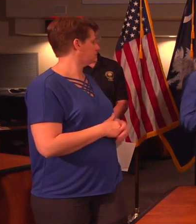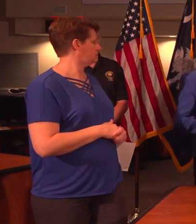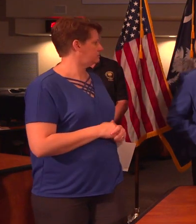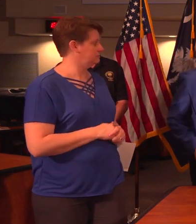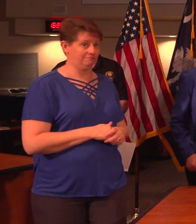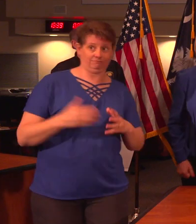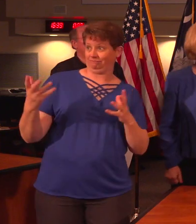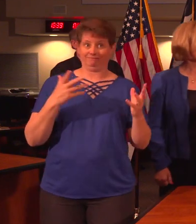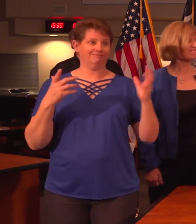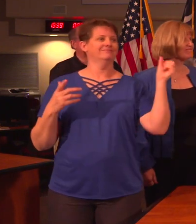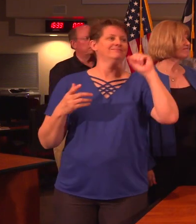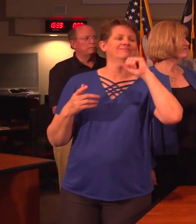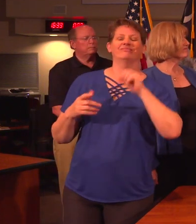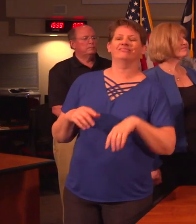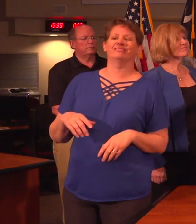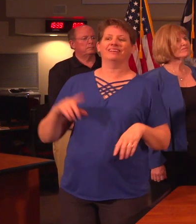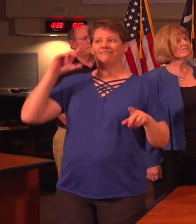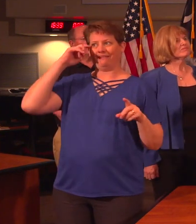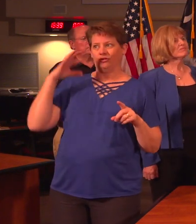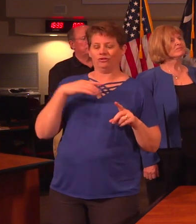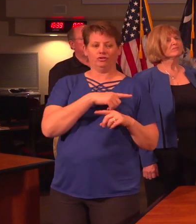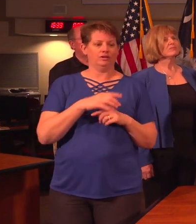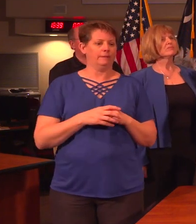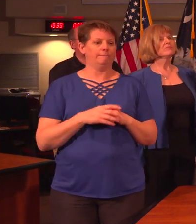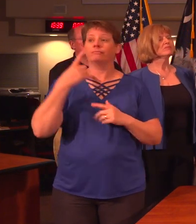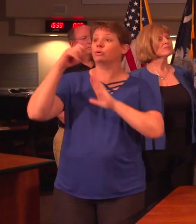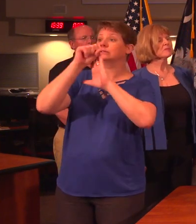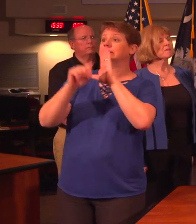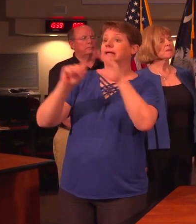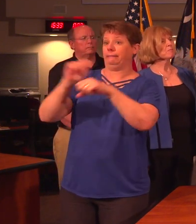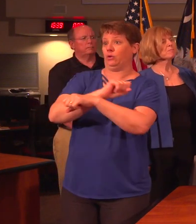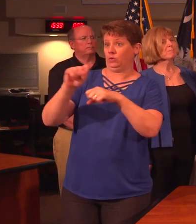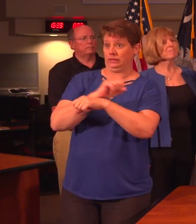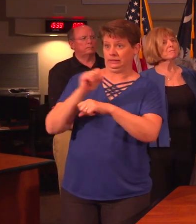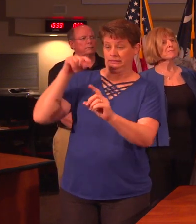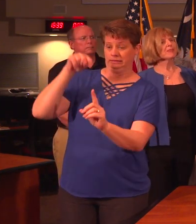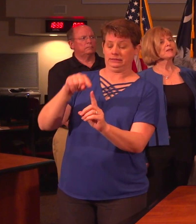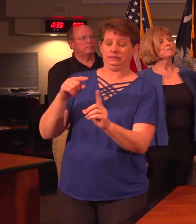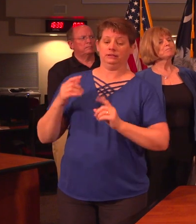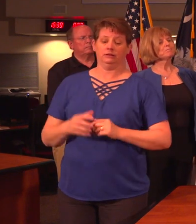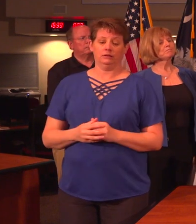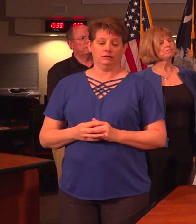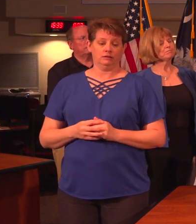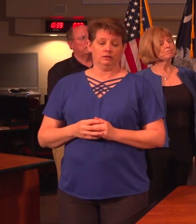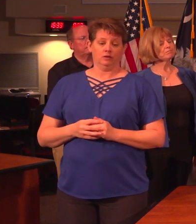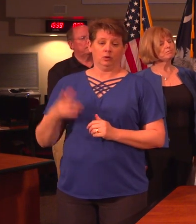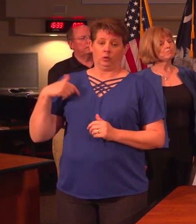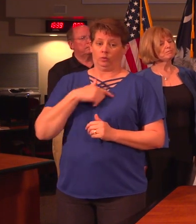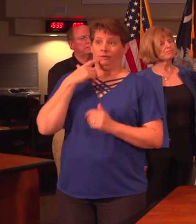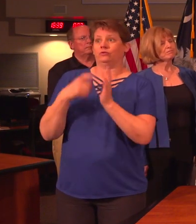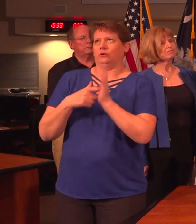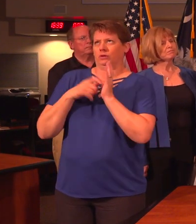Yes, have. For state employees, we have required